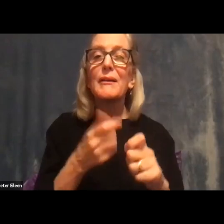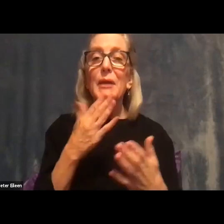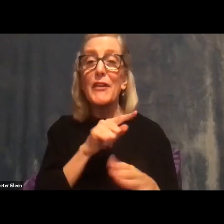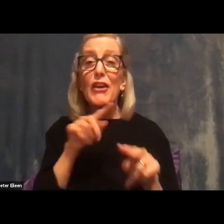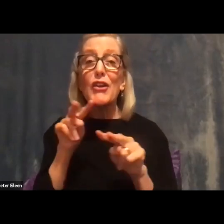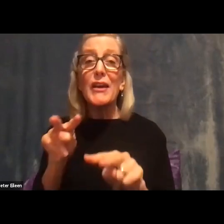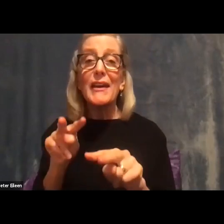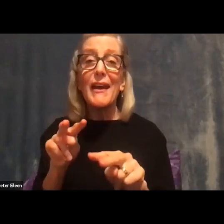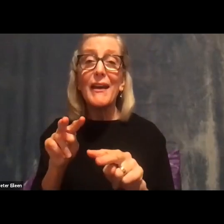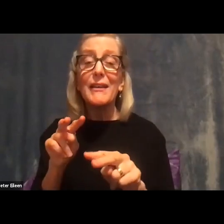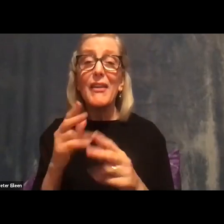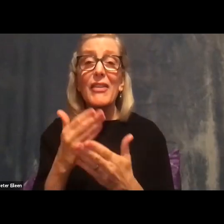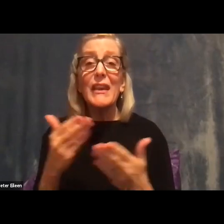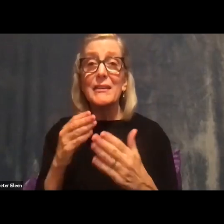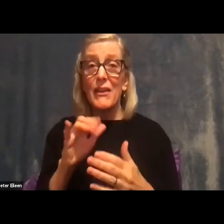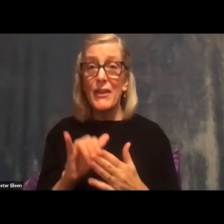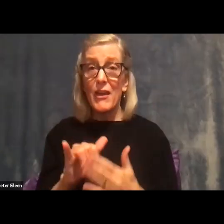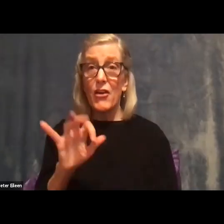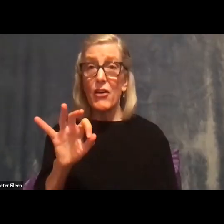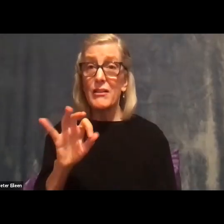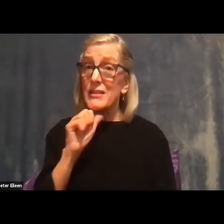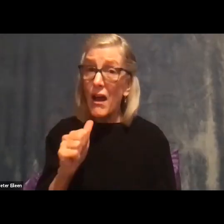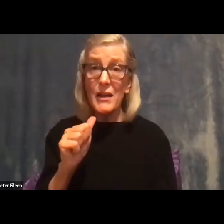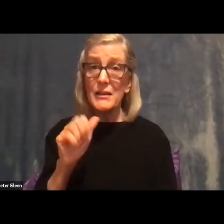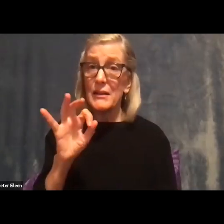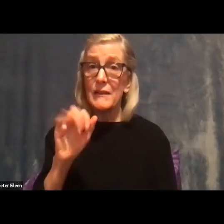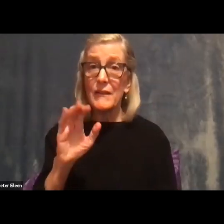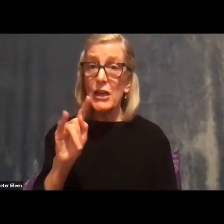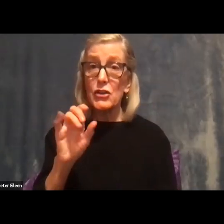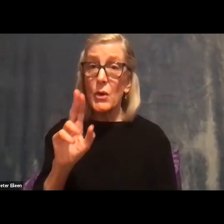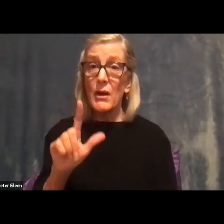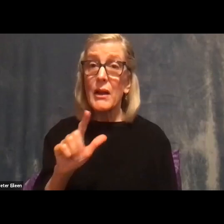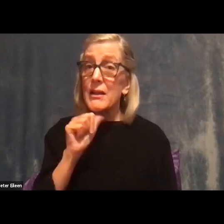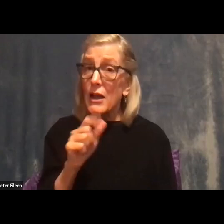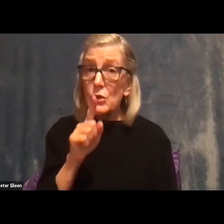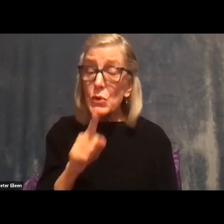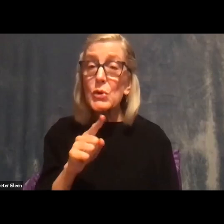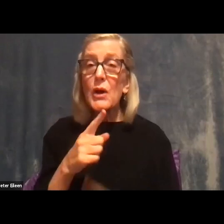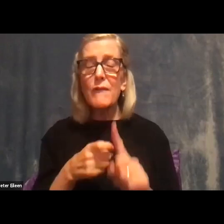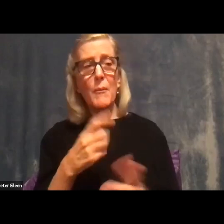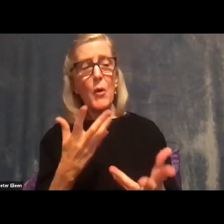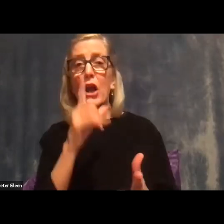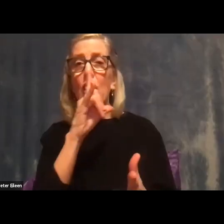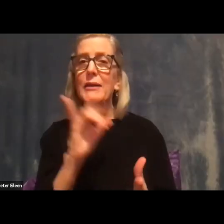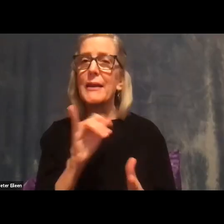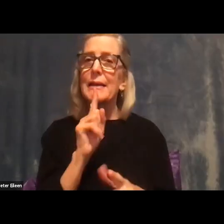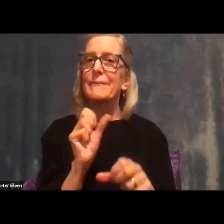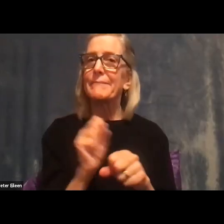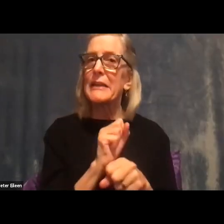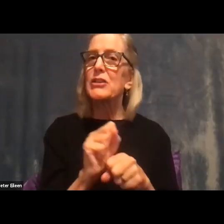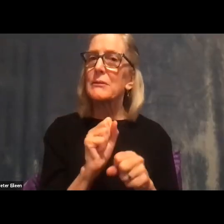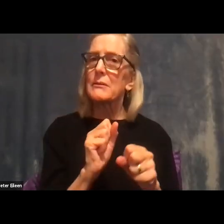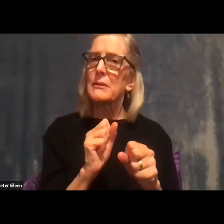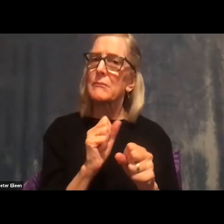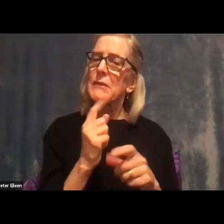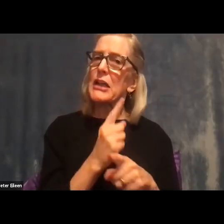legitimate press sources. So that's not a great, a great recipe for a smooth election coming up. So if we